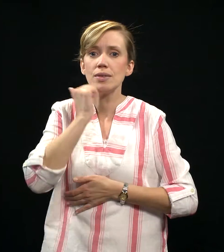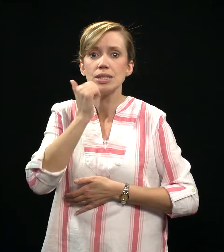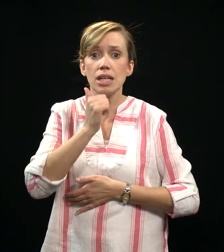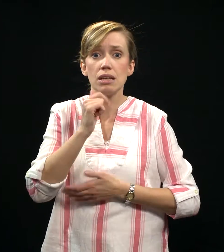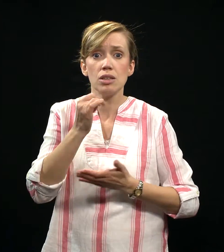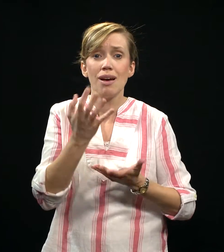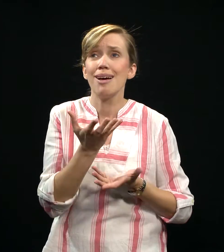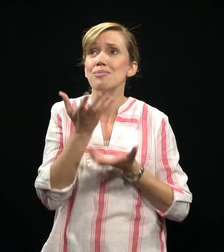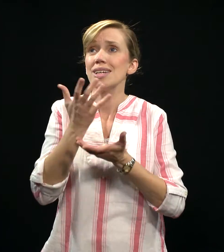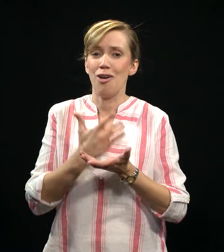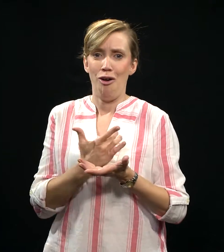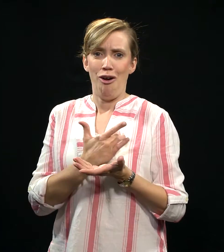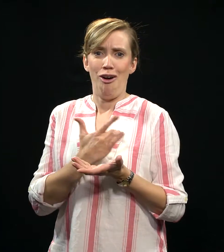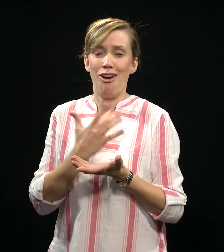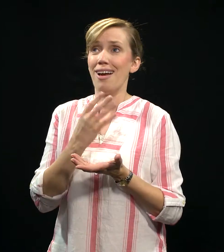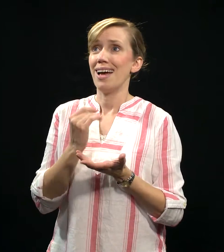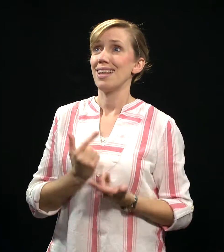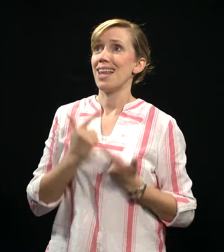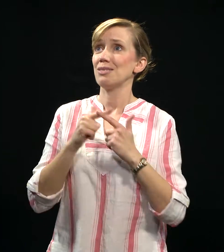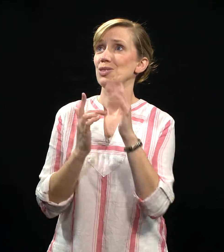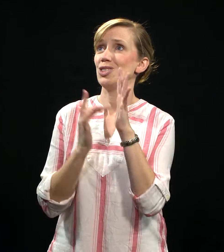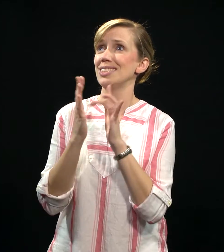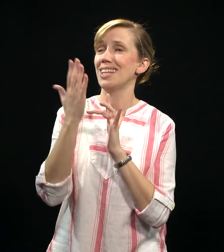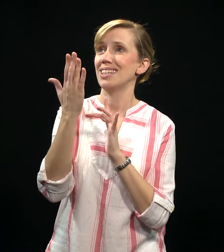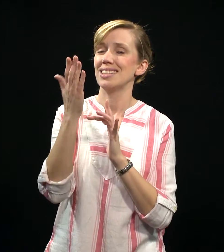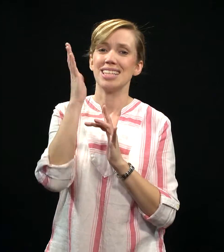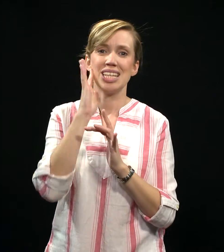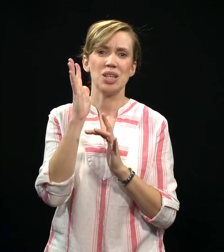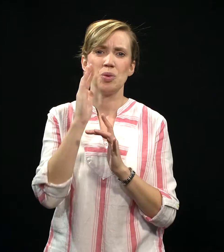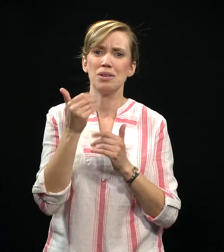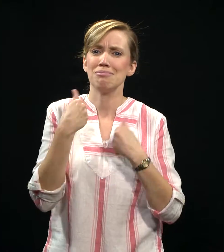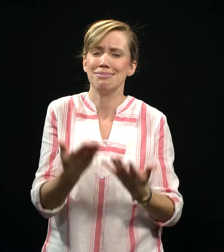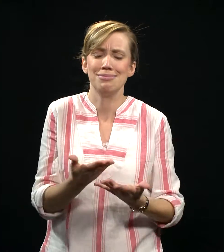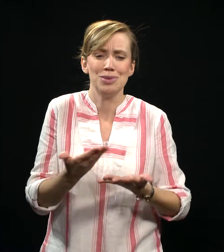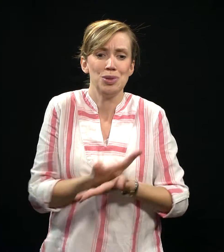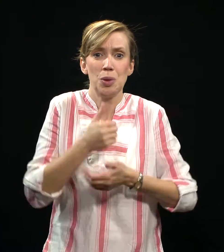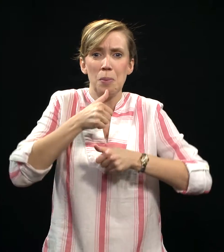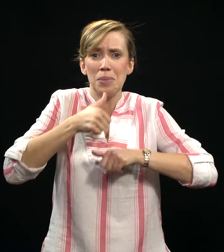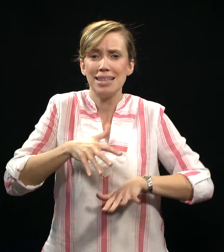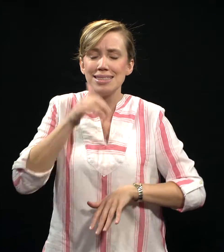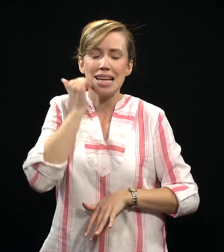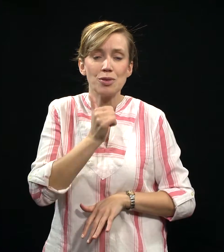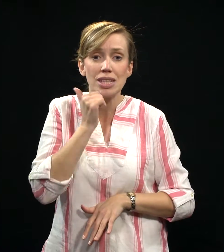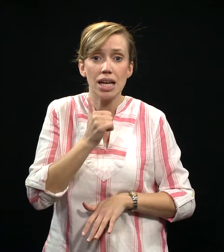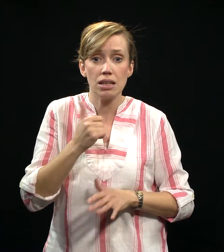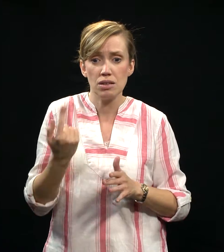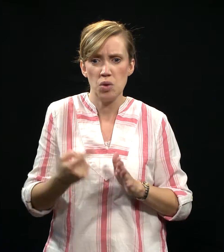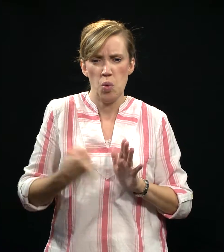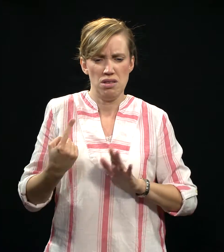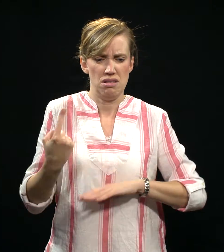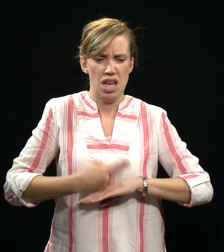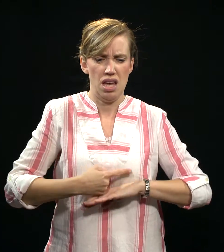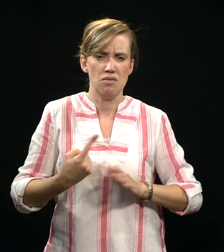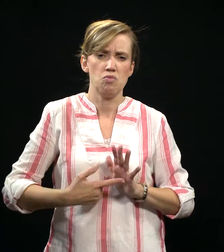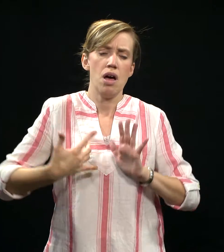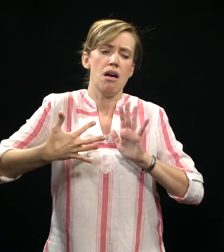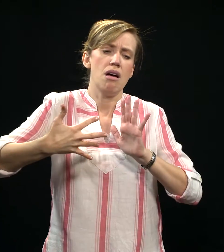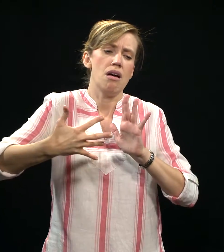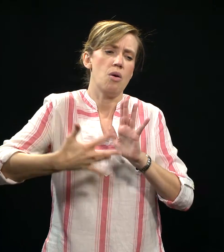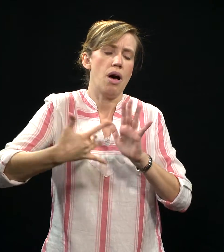your heart and your life to Jesus, He'll make you new, and you'll enjoy new blessings daily. Once a day or once in a while, that's not God's plan. The